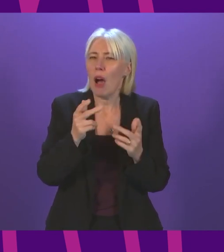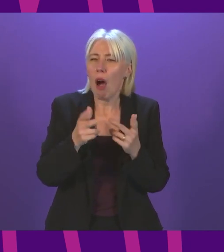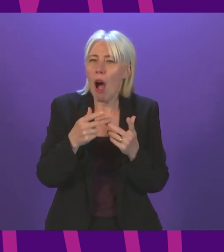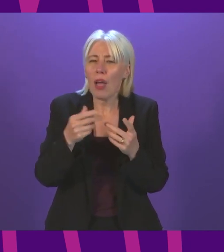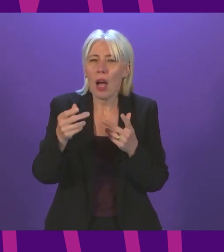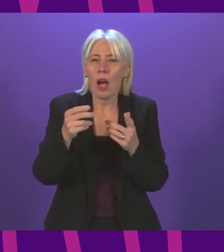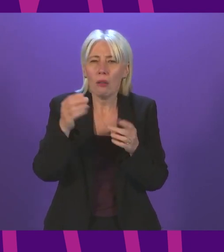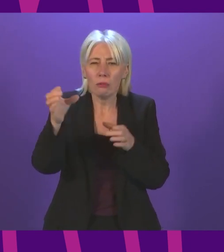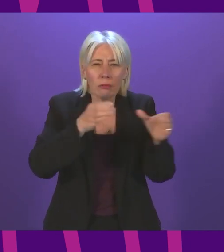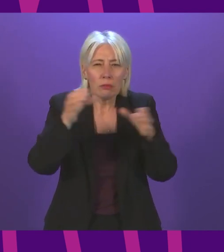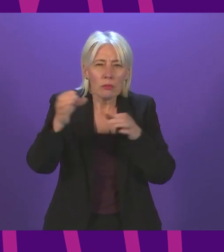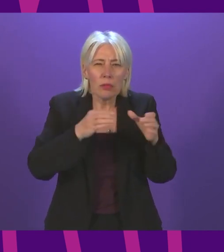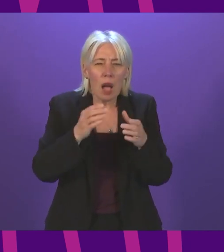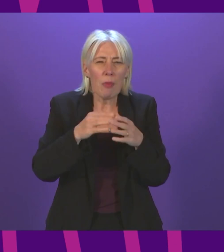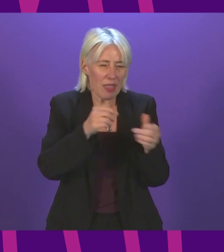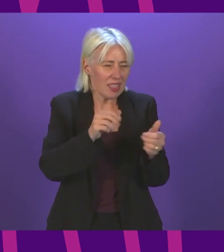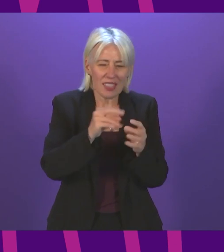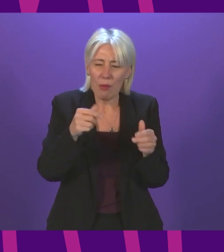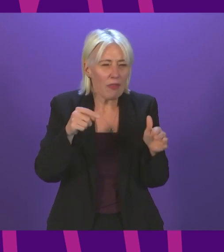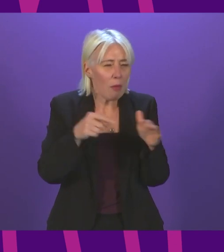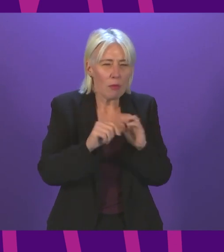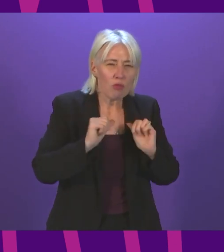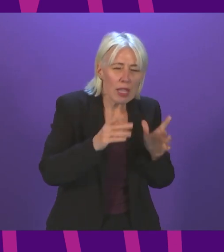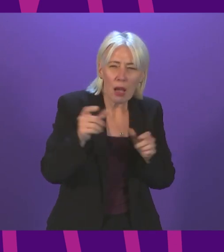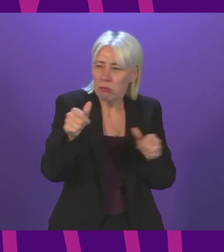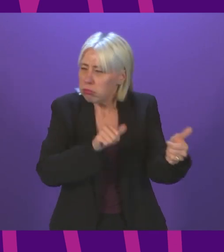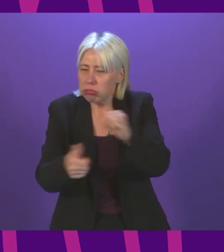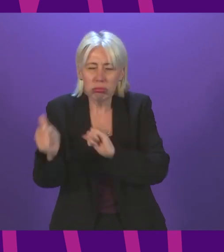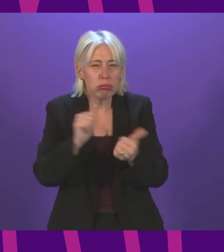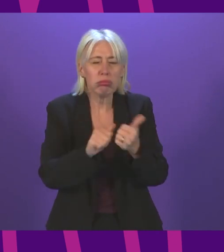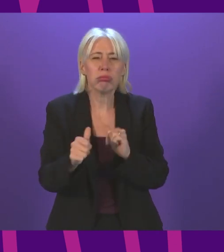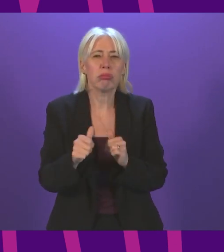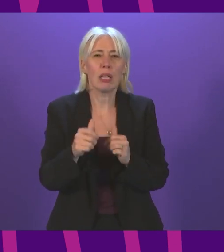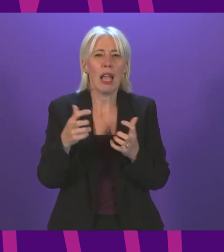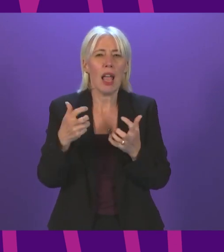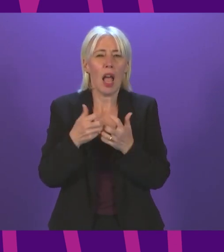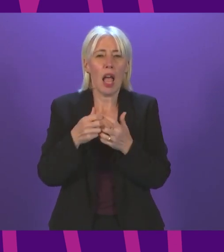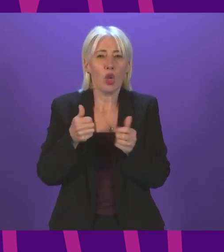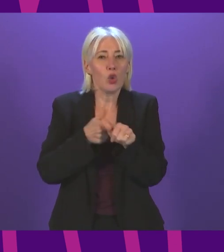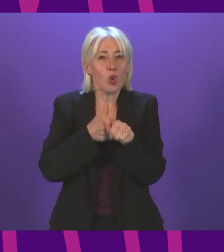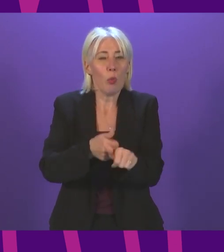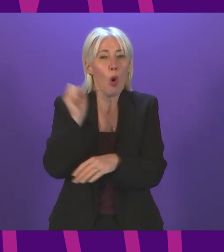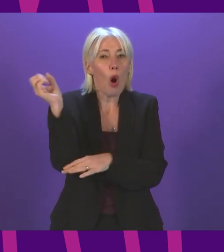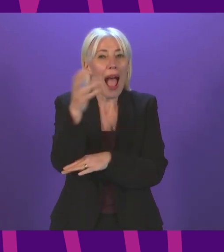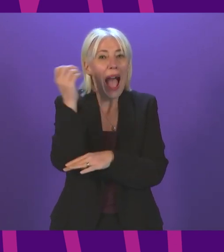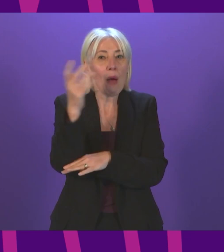turnover. Can I ask the Cabinet Secretary if he intends for the British Army to support ambulance services all the way through until April 2022? Where will those